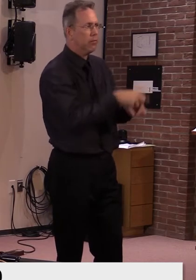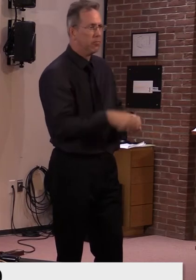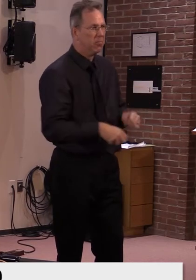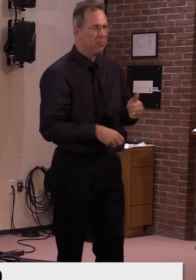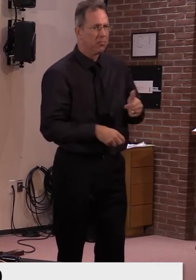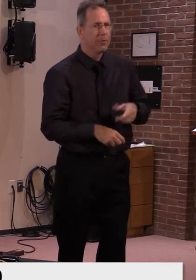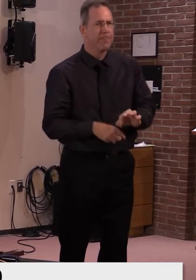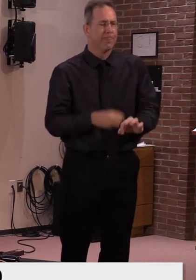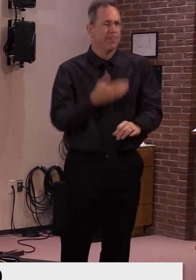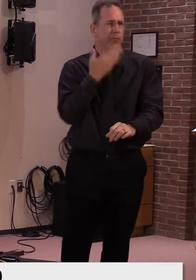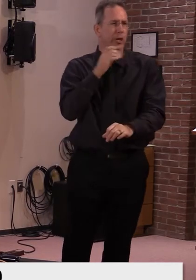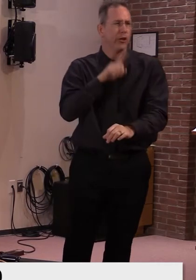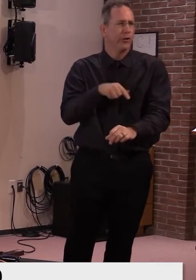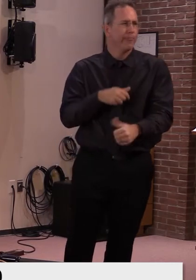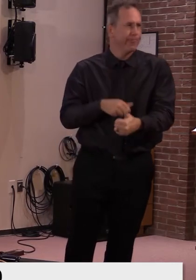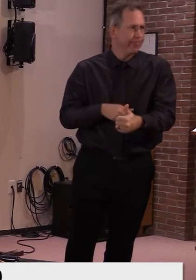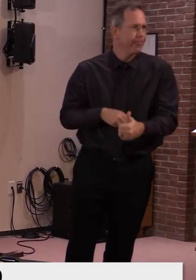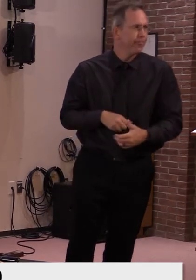Courtney Kramer.